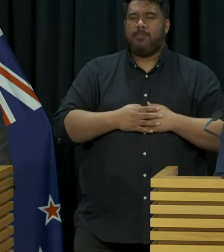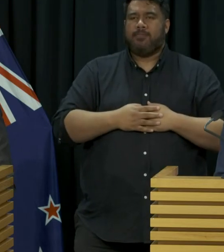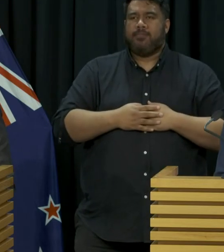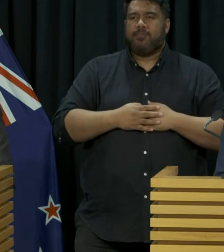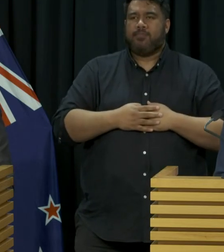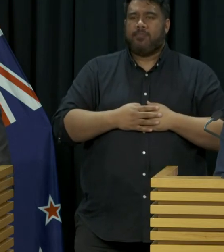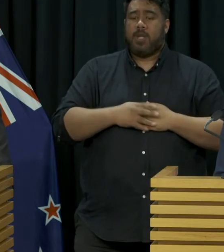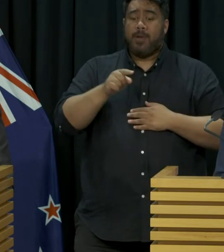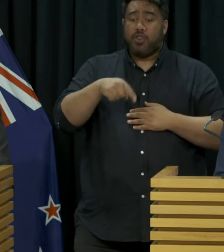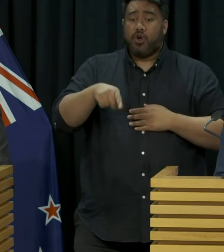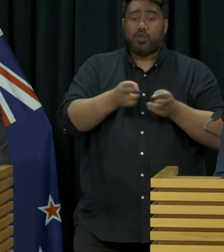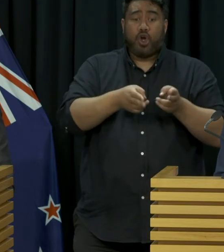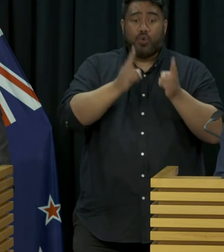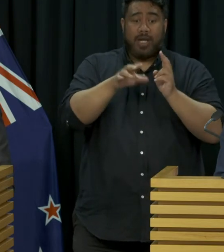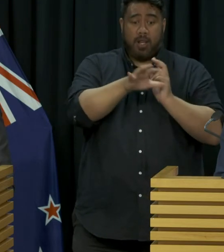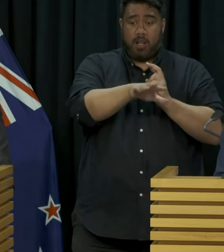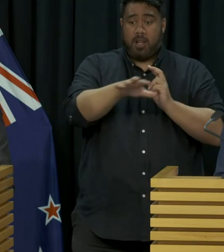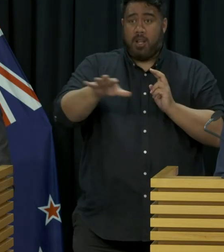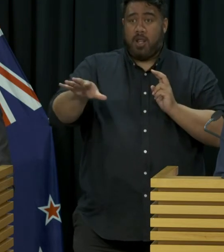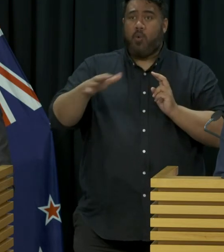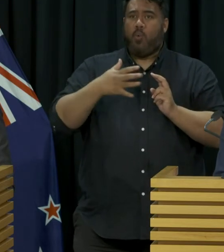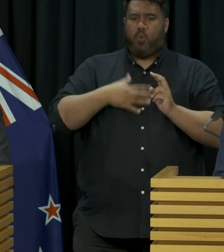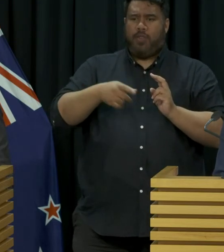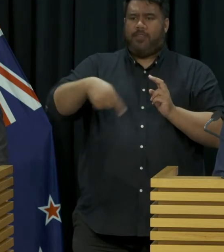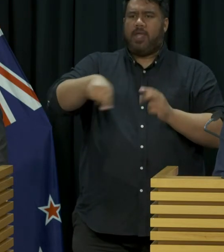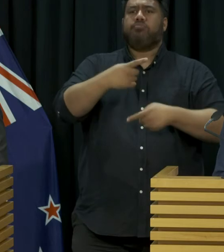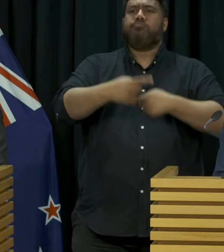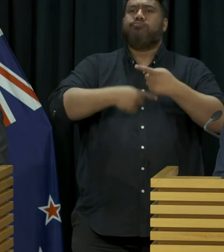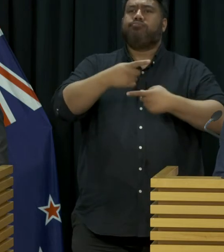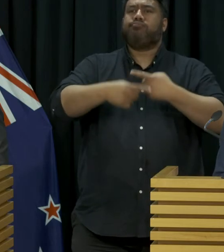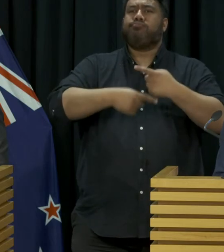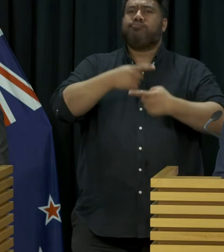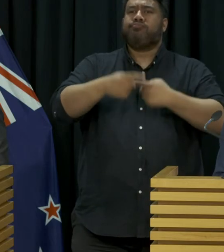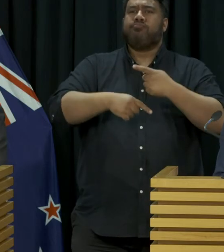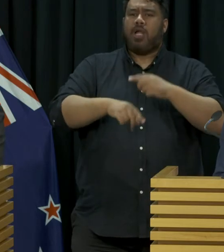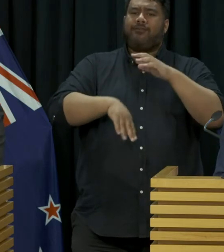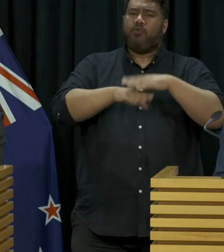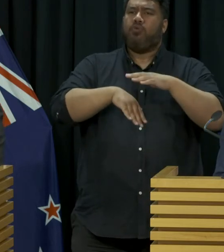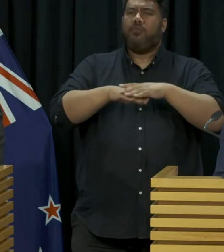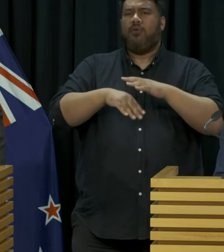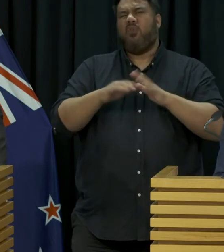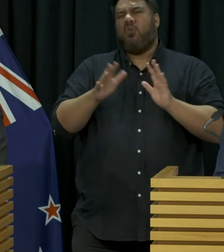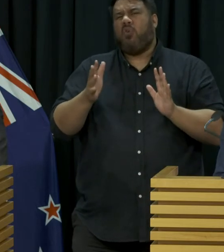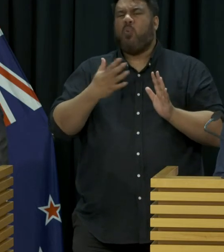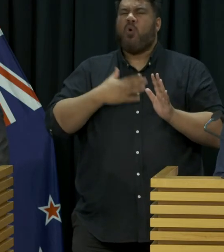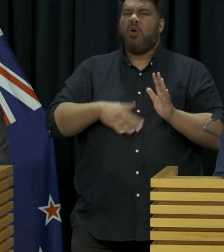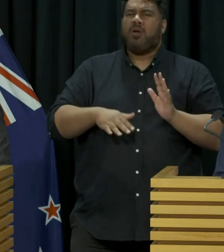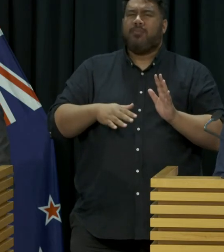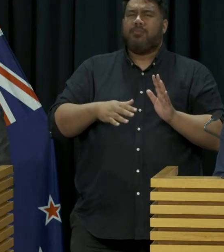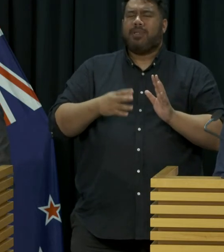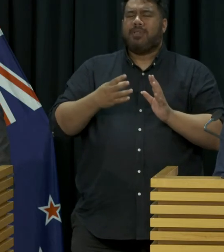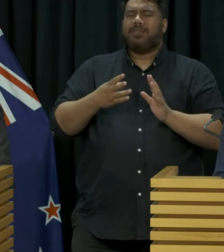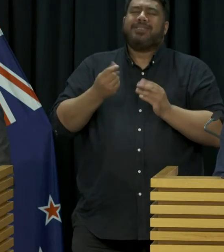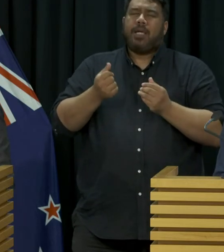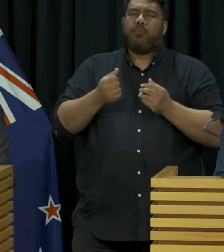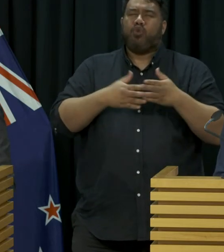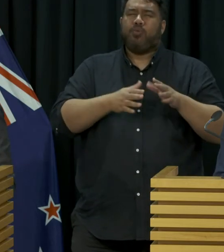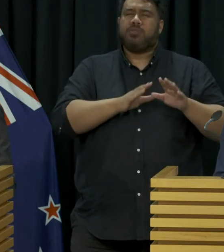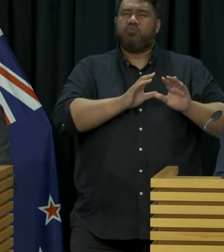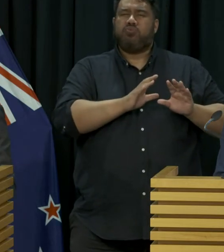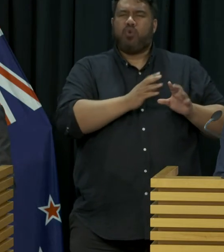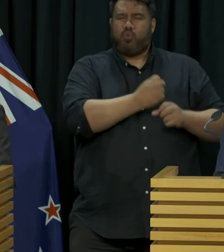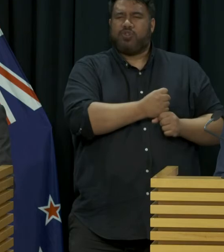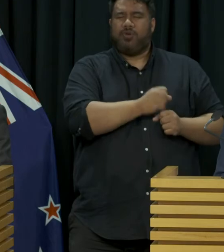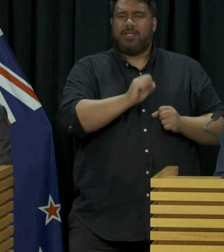managed isolation facilities to be operating at a reasonable capacity, bearing in mind we have to carry some vacancy, and